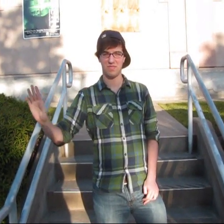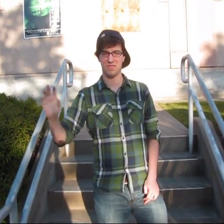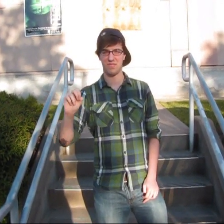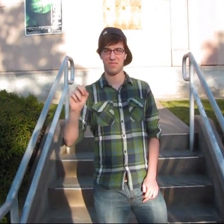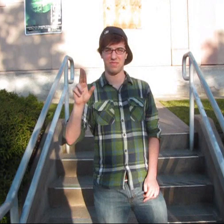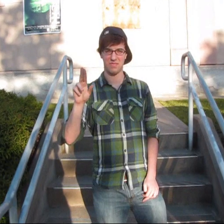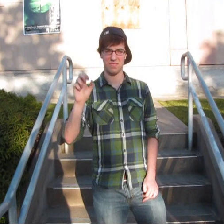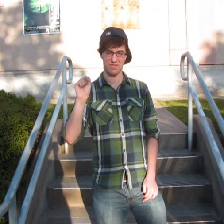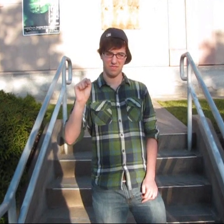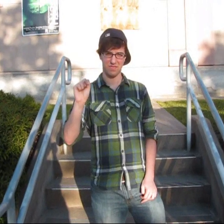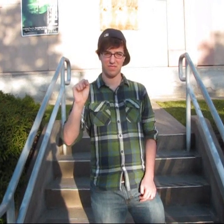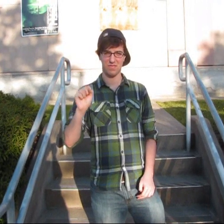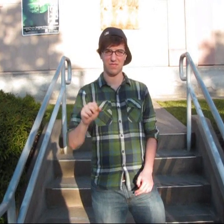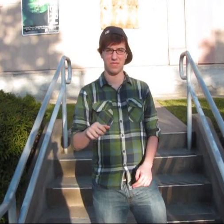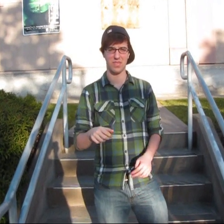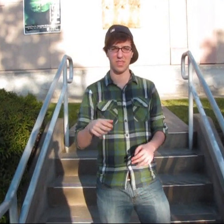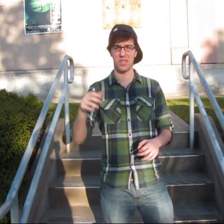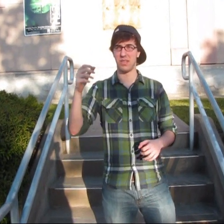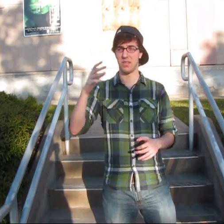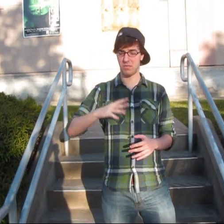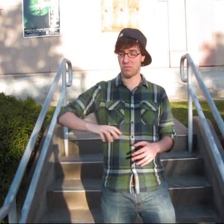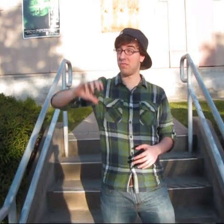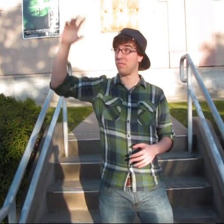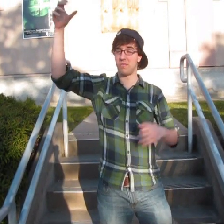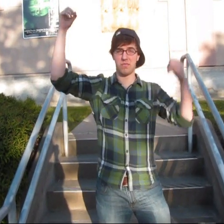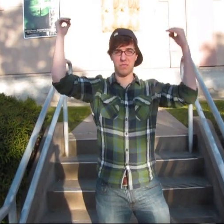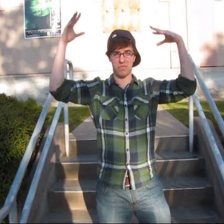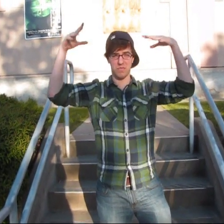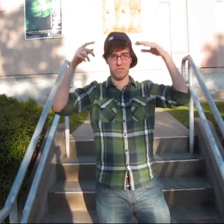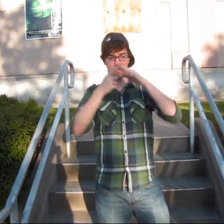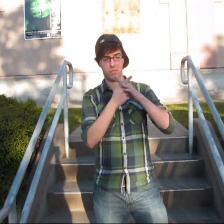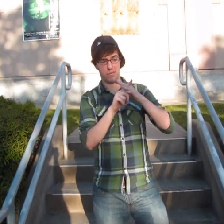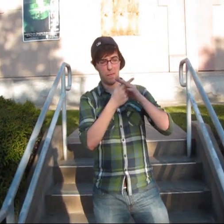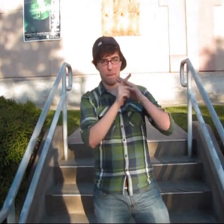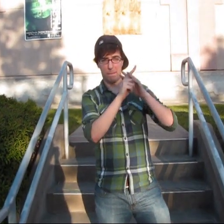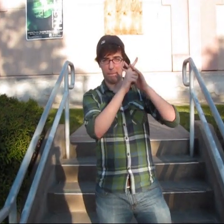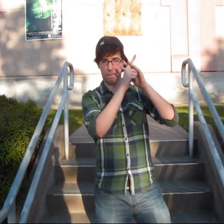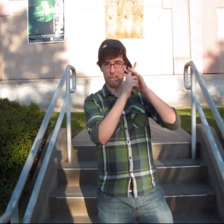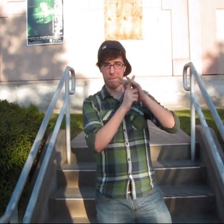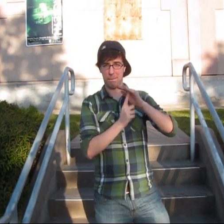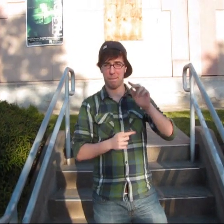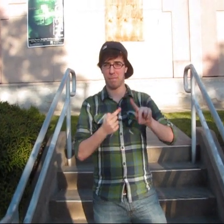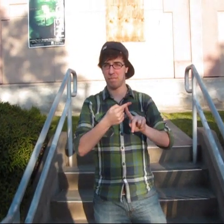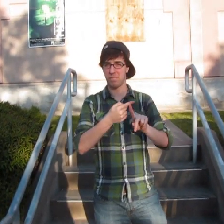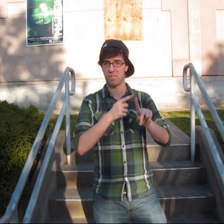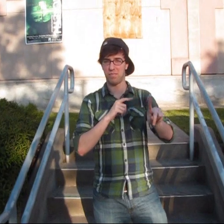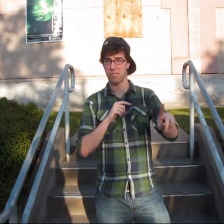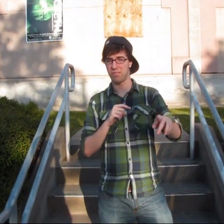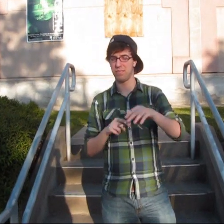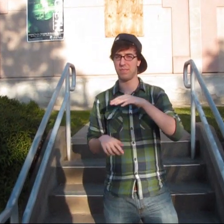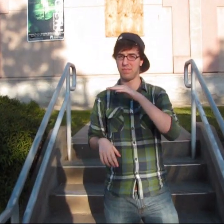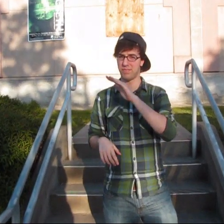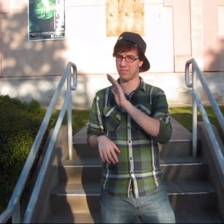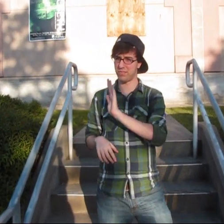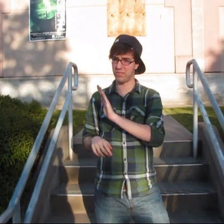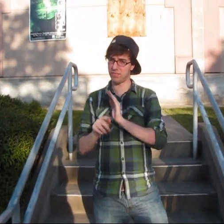Tomorrow's another day. You stay. I may as well play.